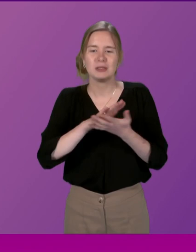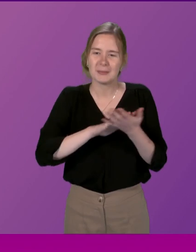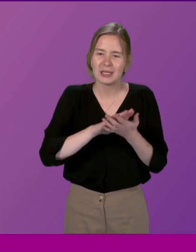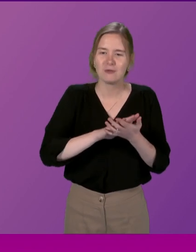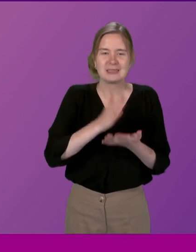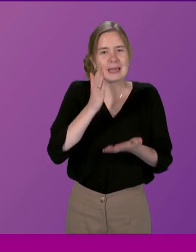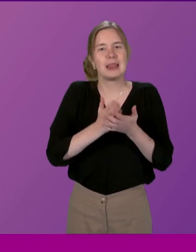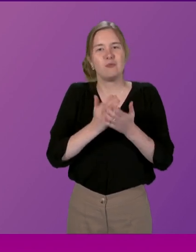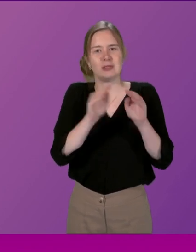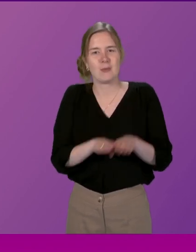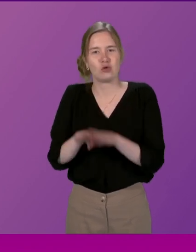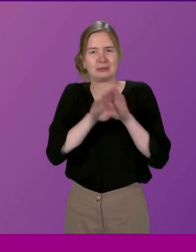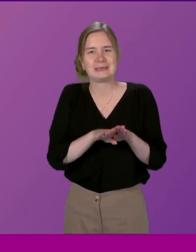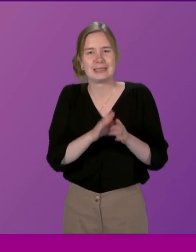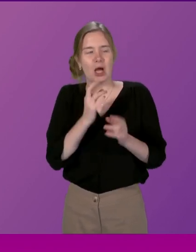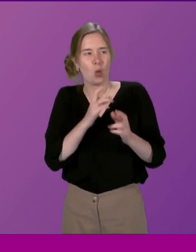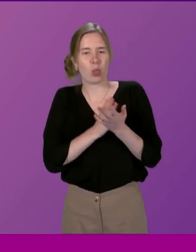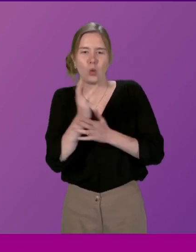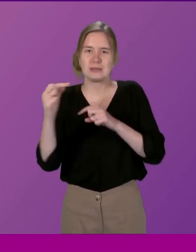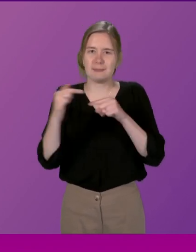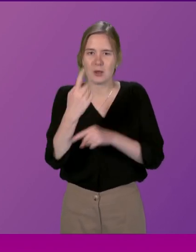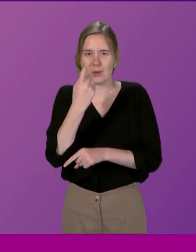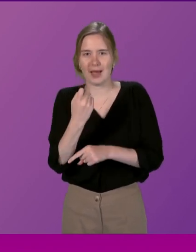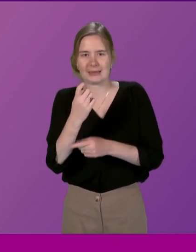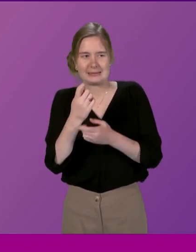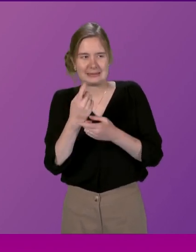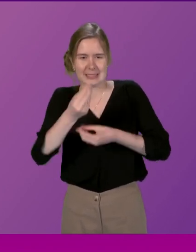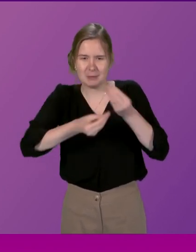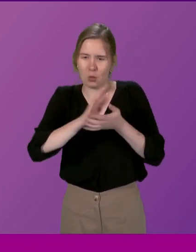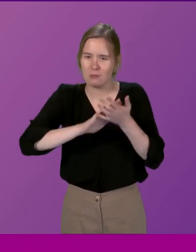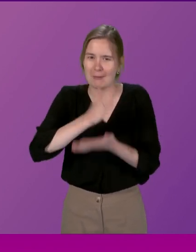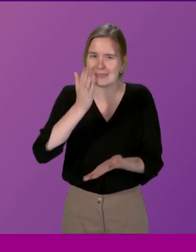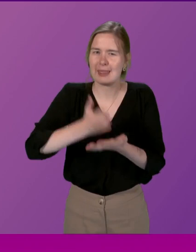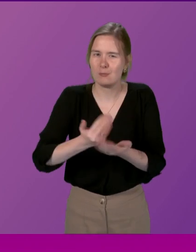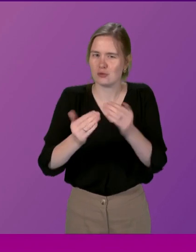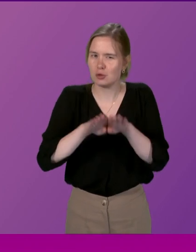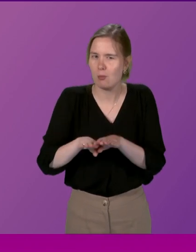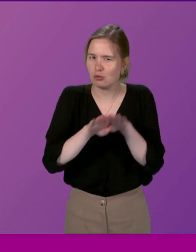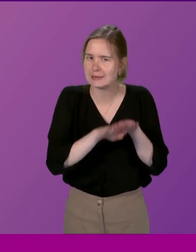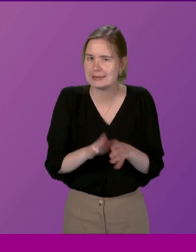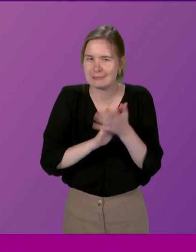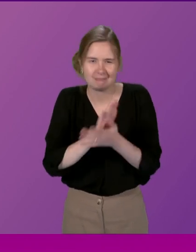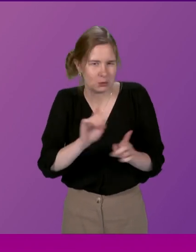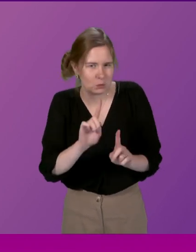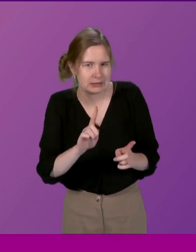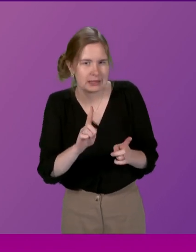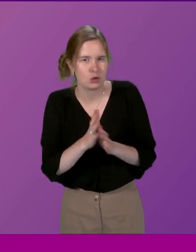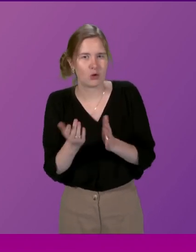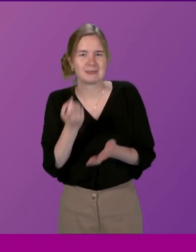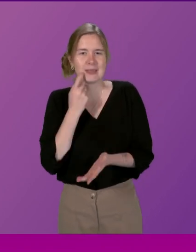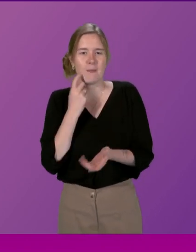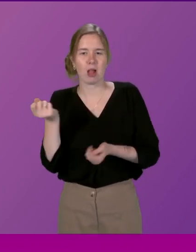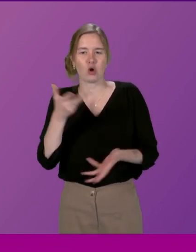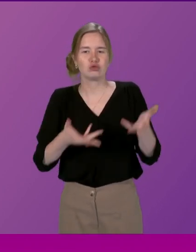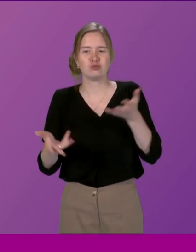democracy and I hope that during this debate we can actually identify what we mean by deliberate democracy rather than simple contributions